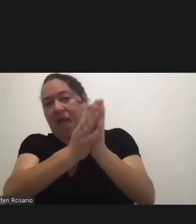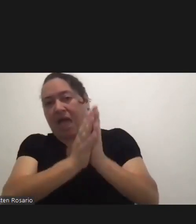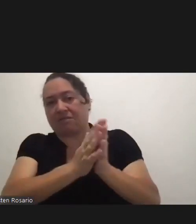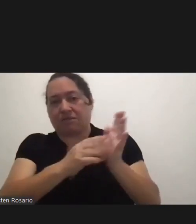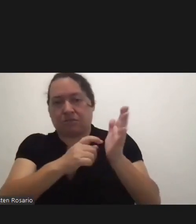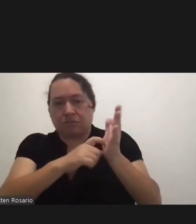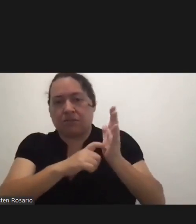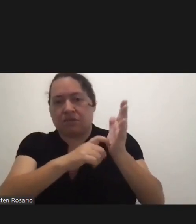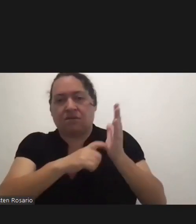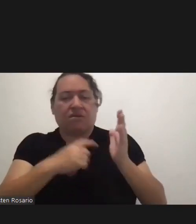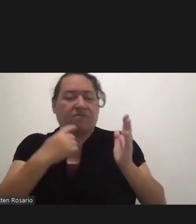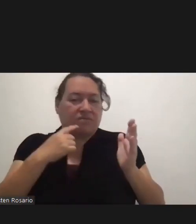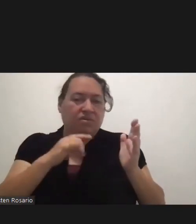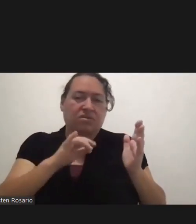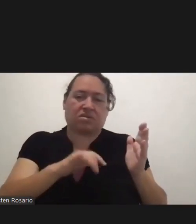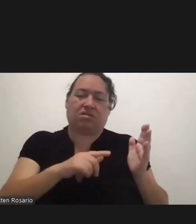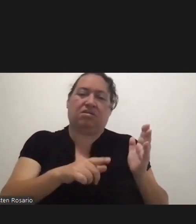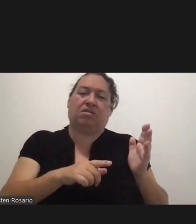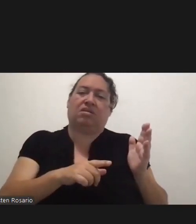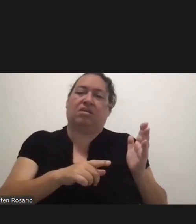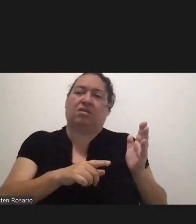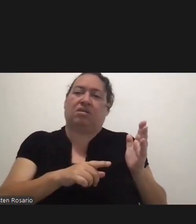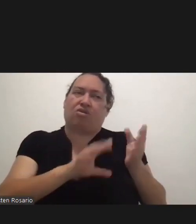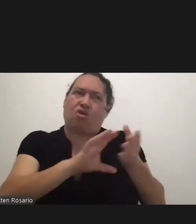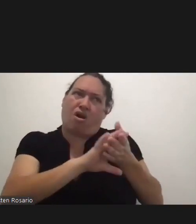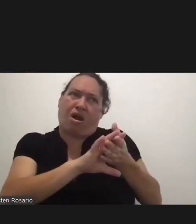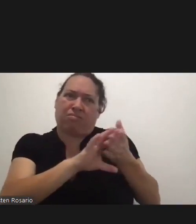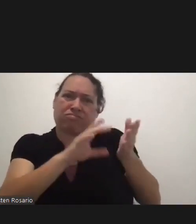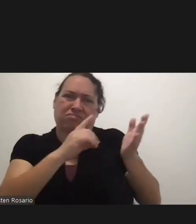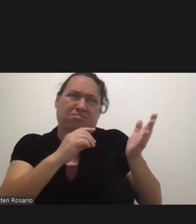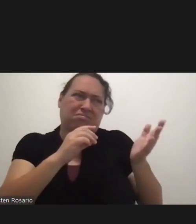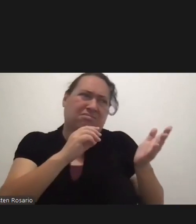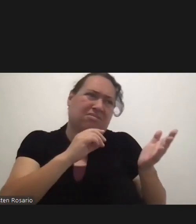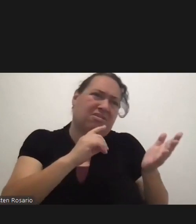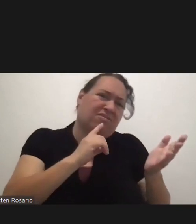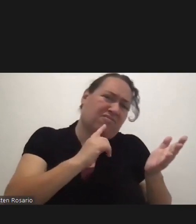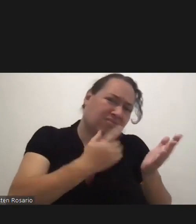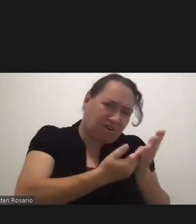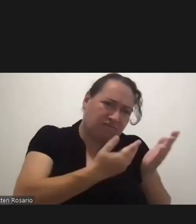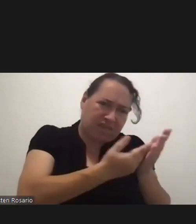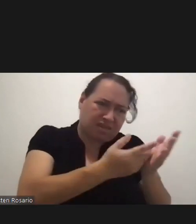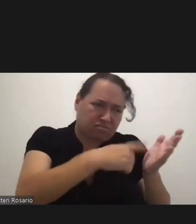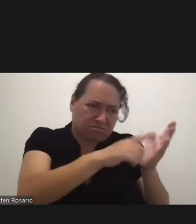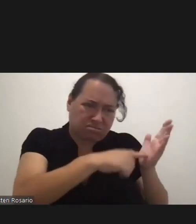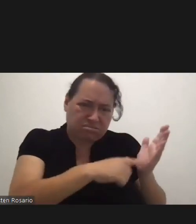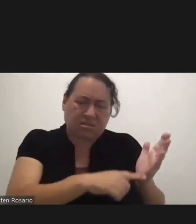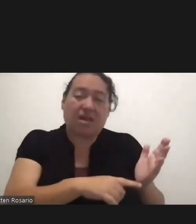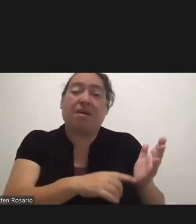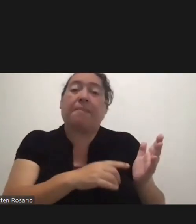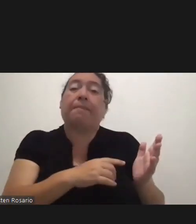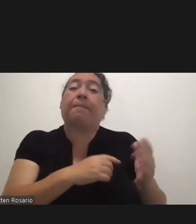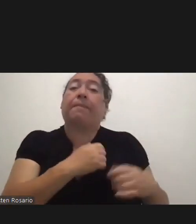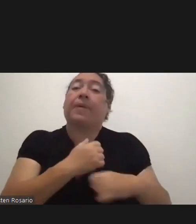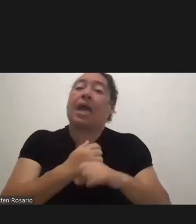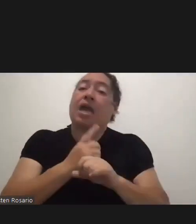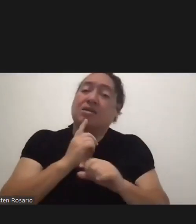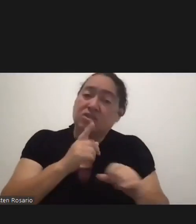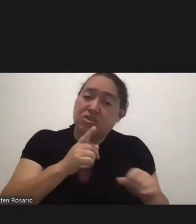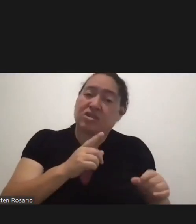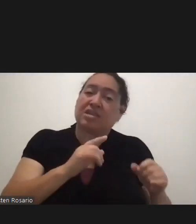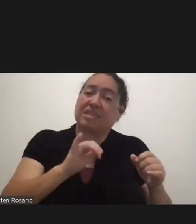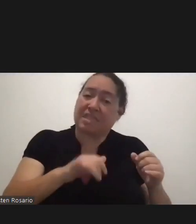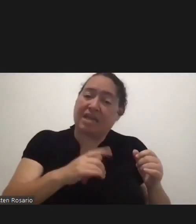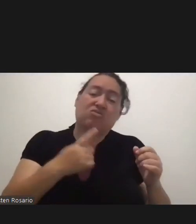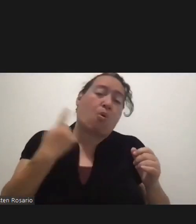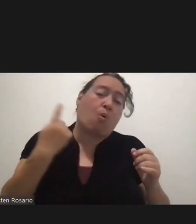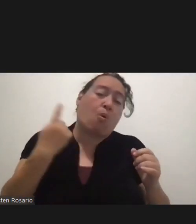of verification. And just want to make sure people understand that this is only required for travelers.